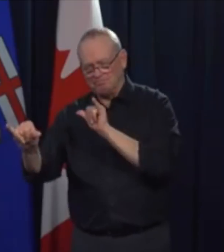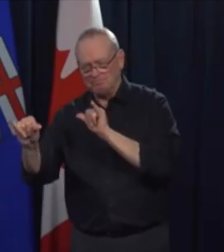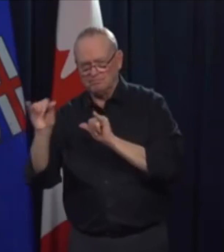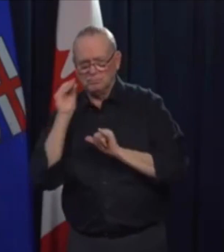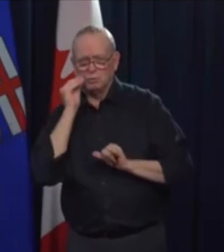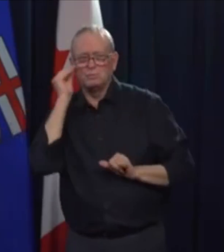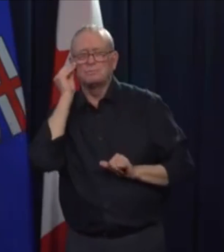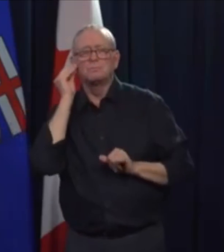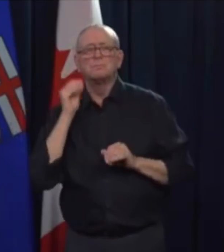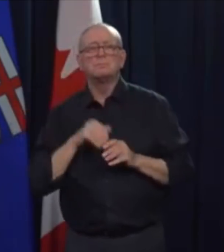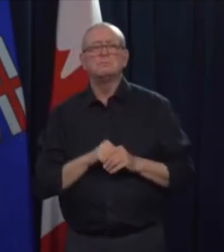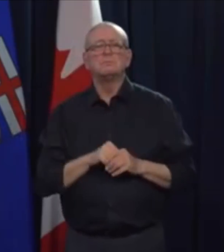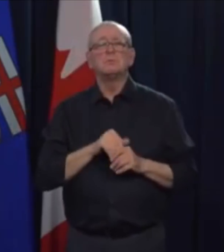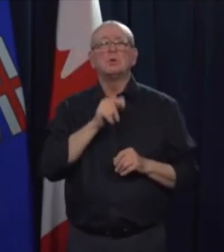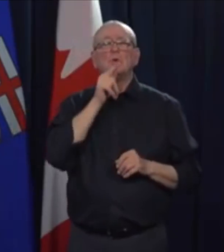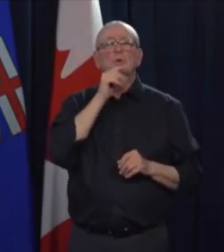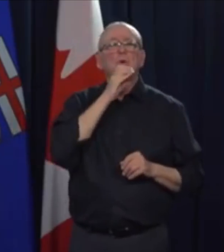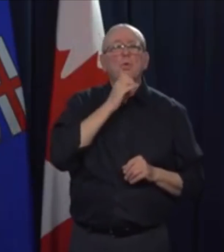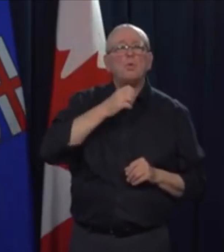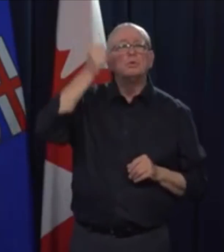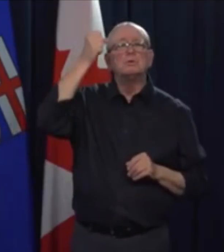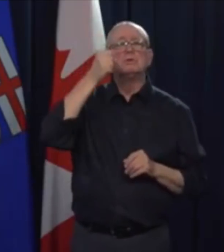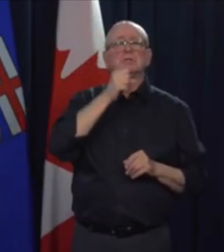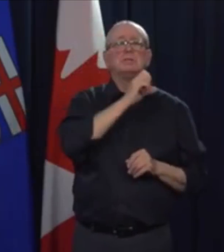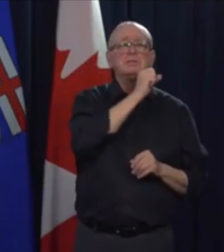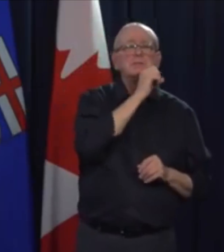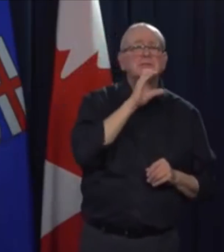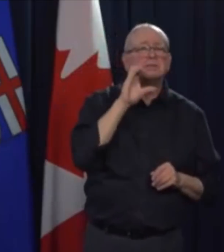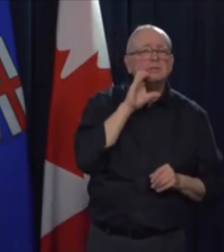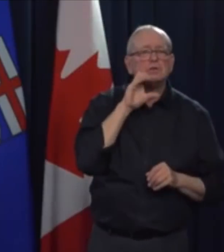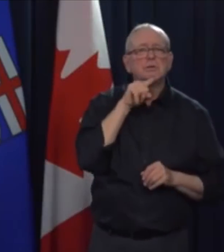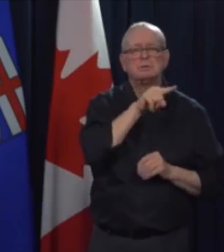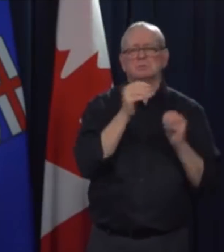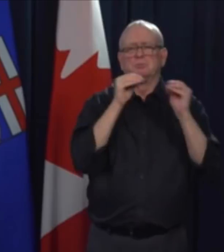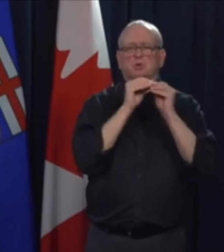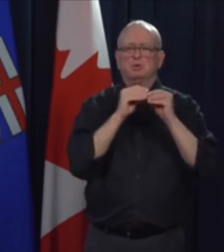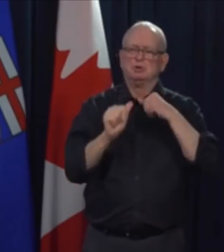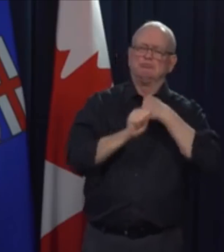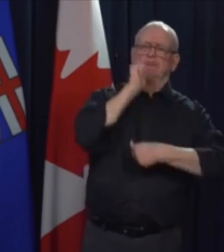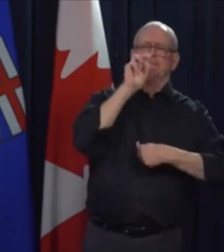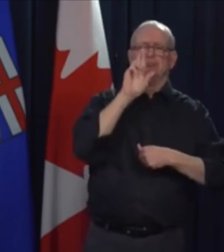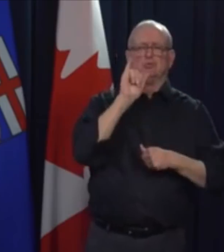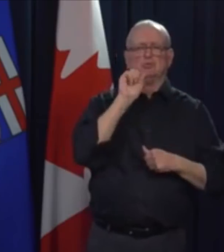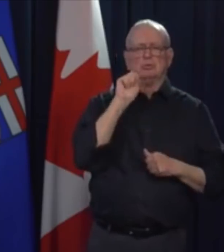All of these measures are critical to keeping ourselves and each other safe and healthy.